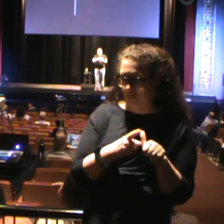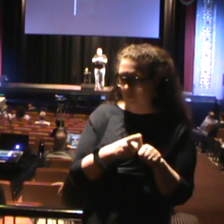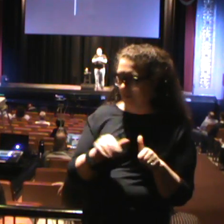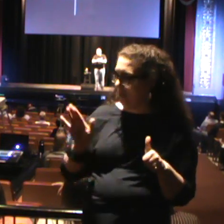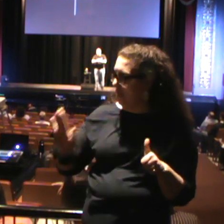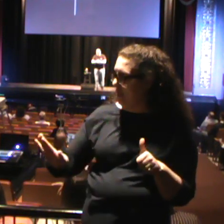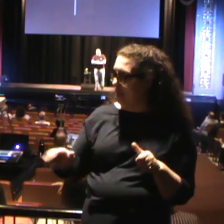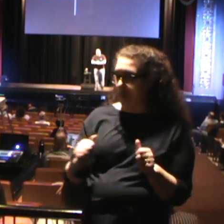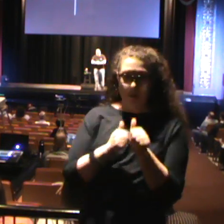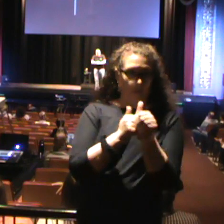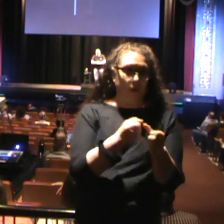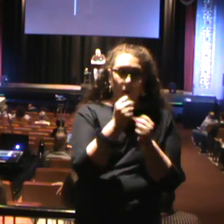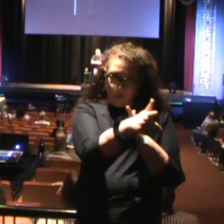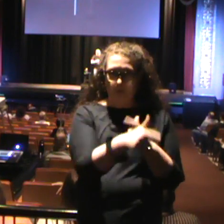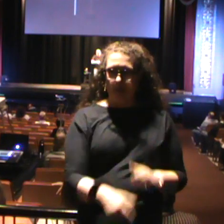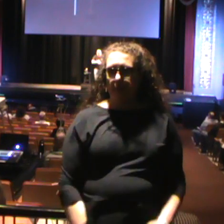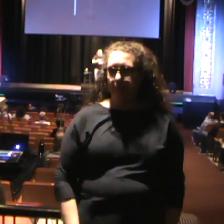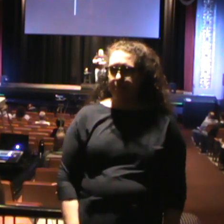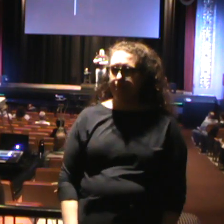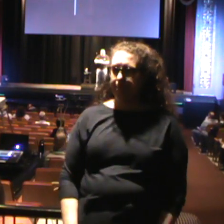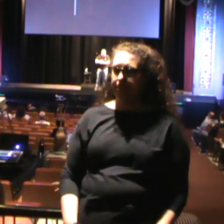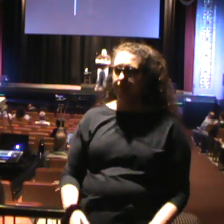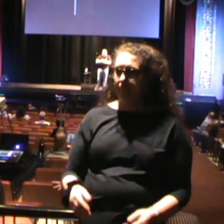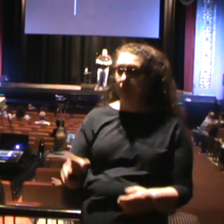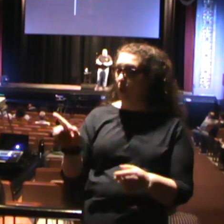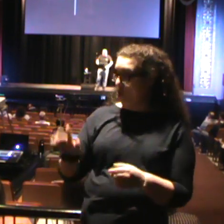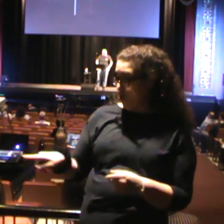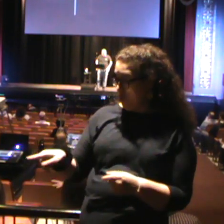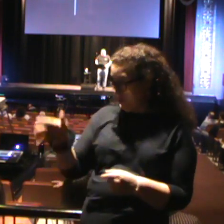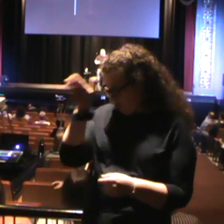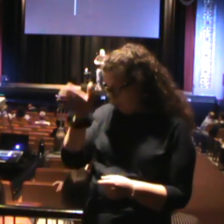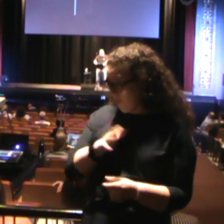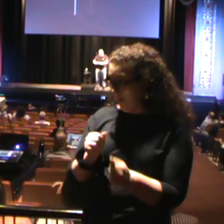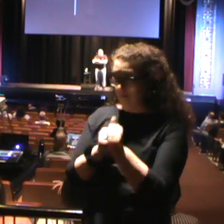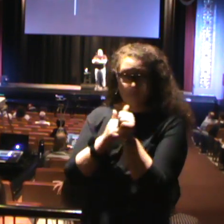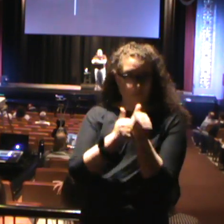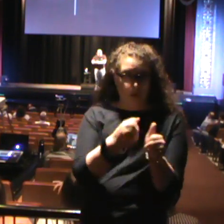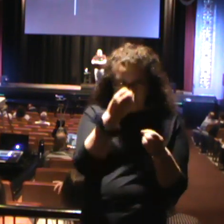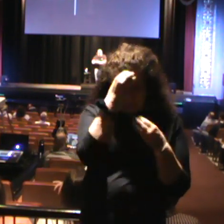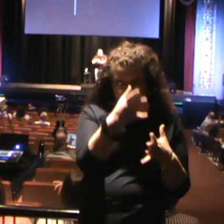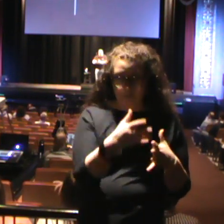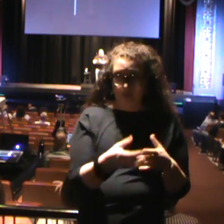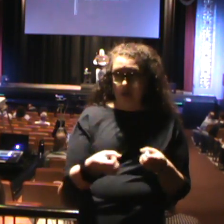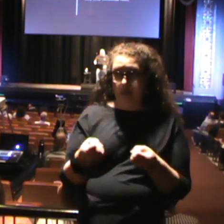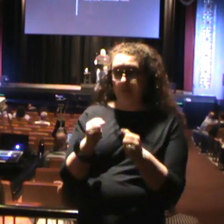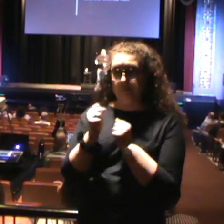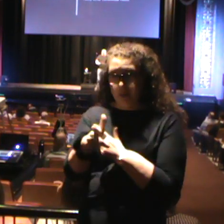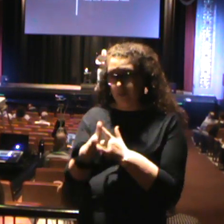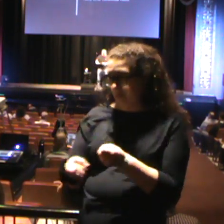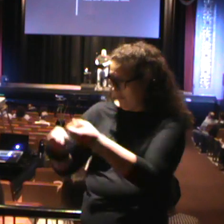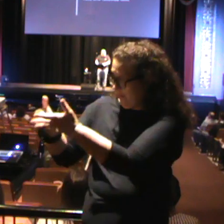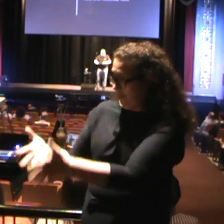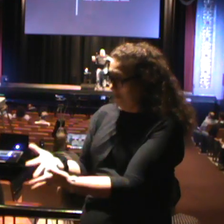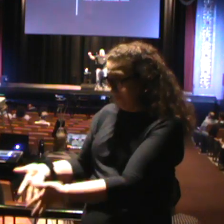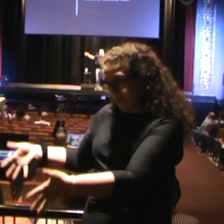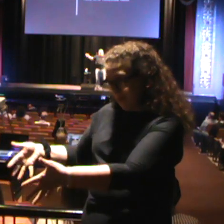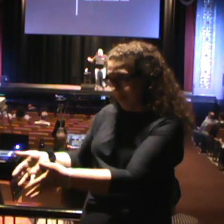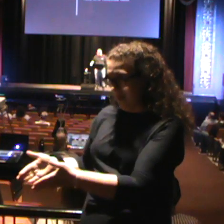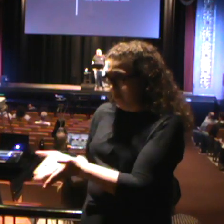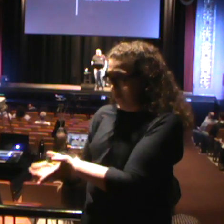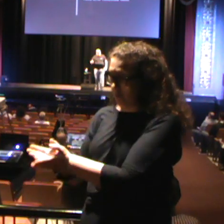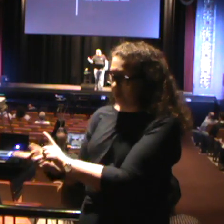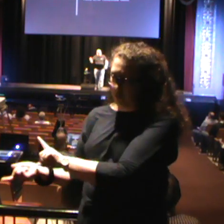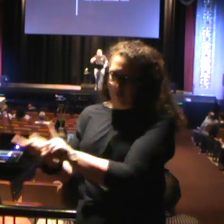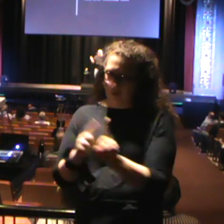followed him immediately, church. They followed him immediately. Verse 20. Immediately, they left their nets and followed him. Simon and Andrew were out